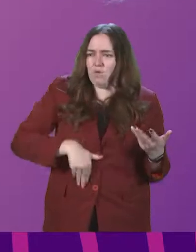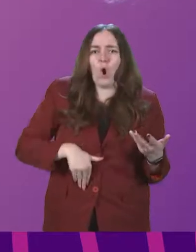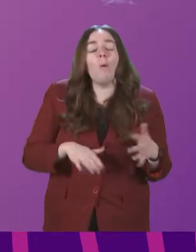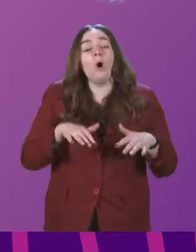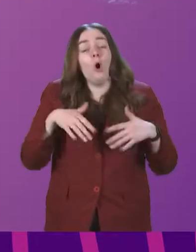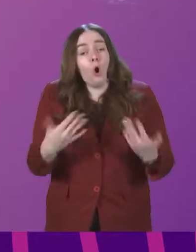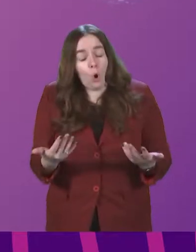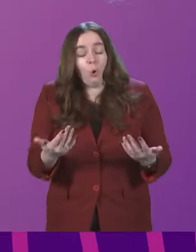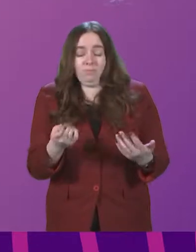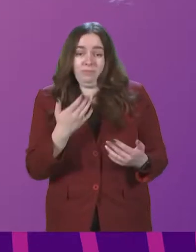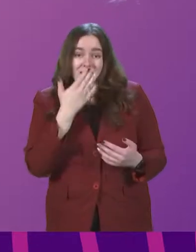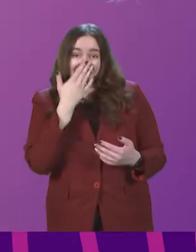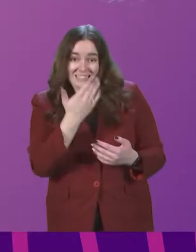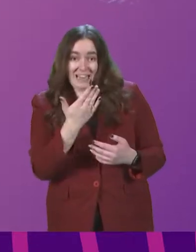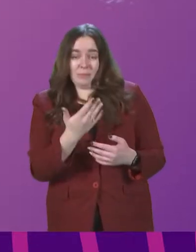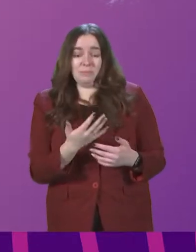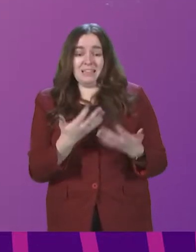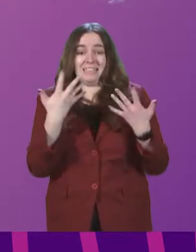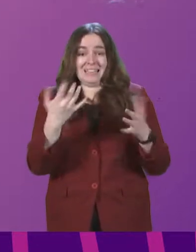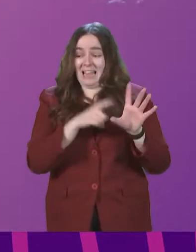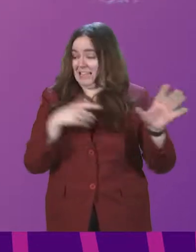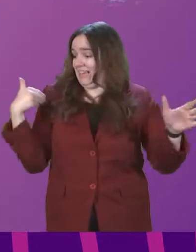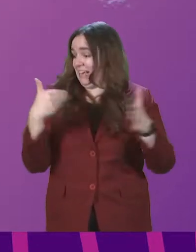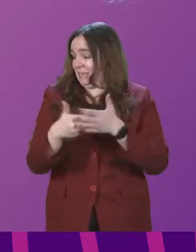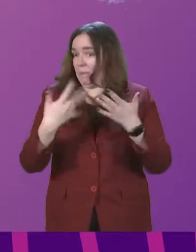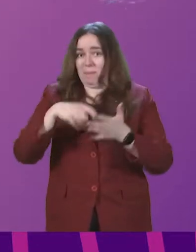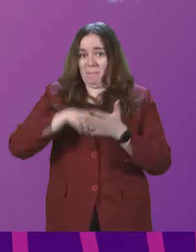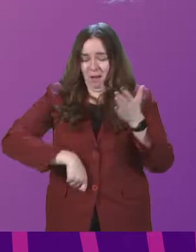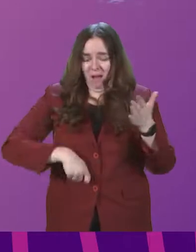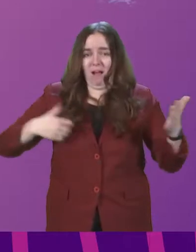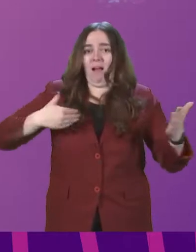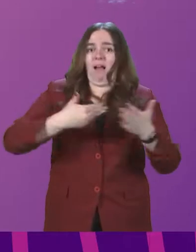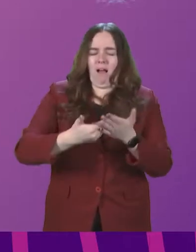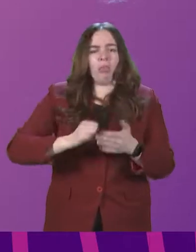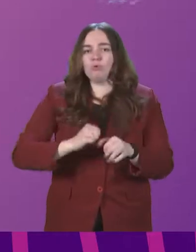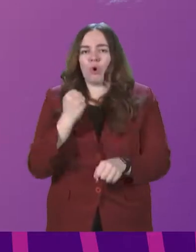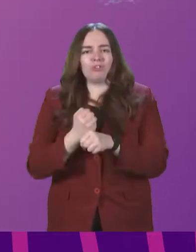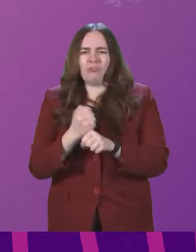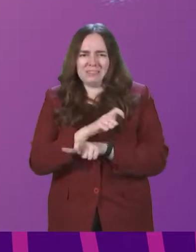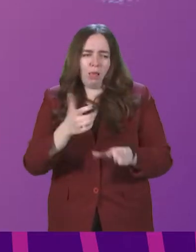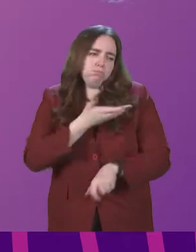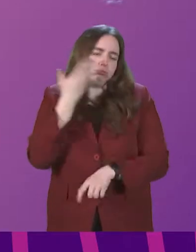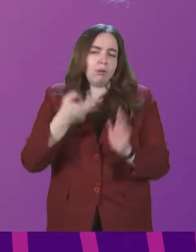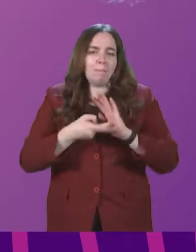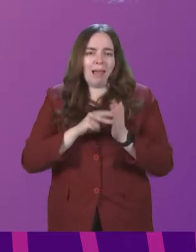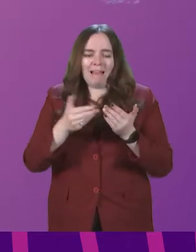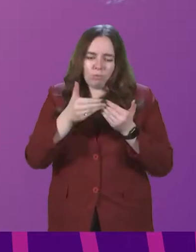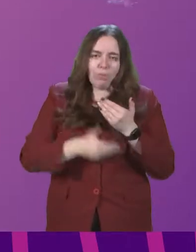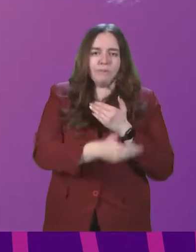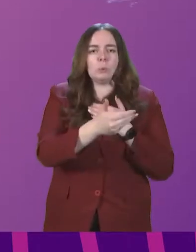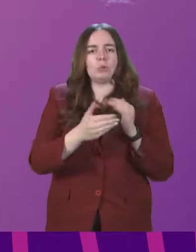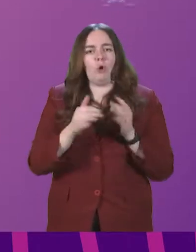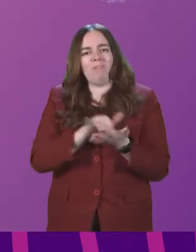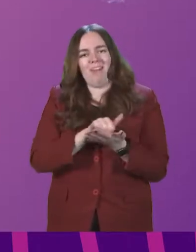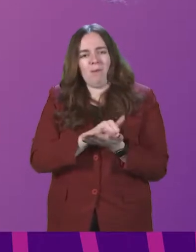Or is it a case, as it seems, that a decade after buying Presswick, the Scottish Government still has no plan whatsoever for the future of the airport?